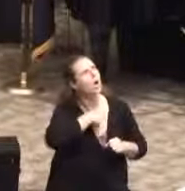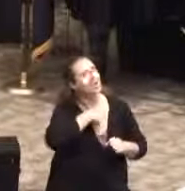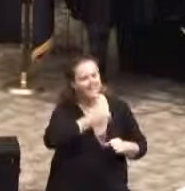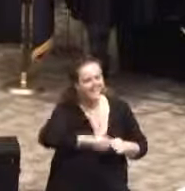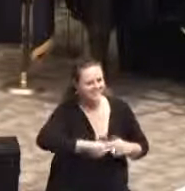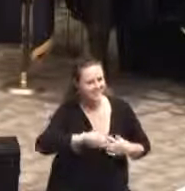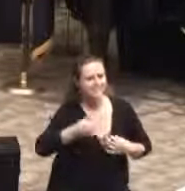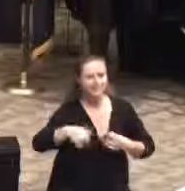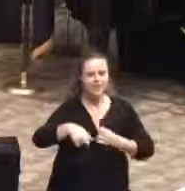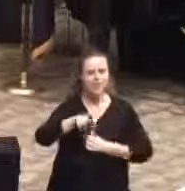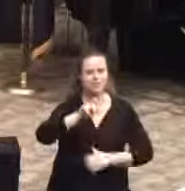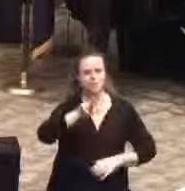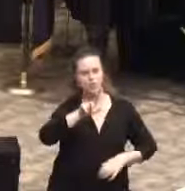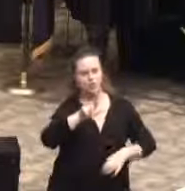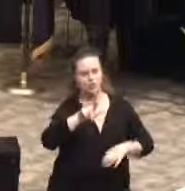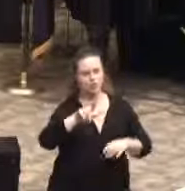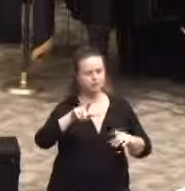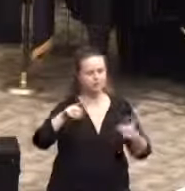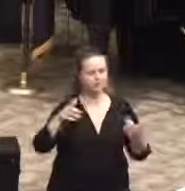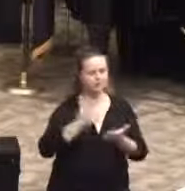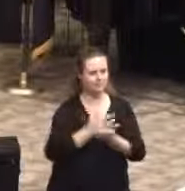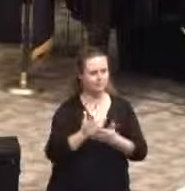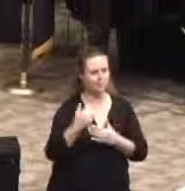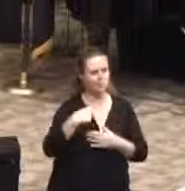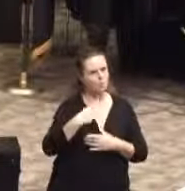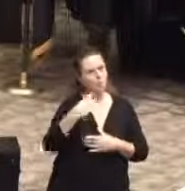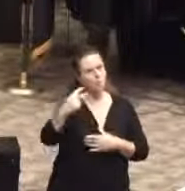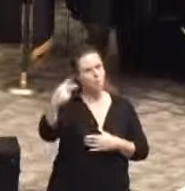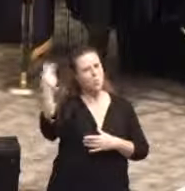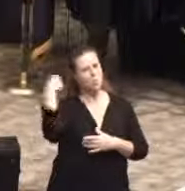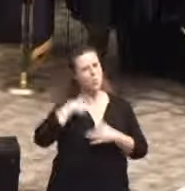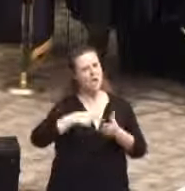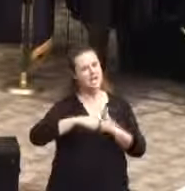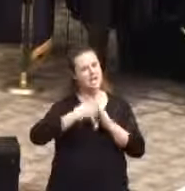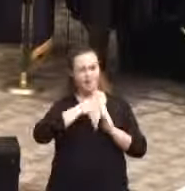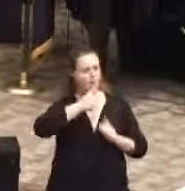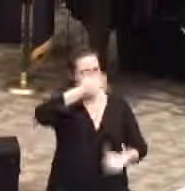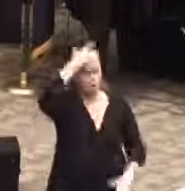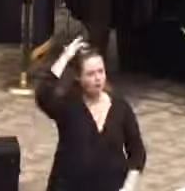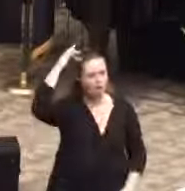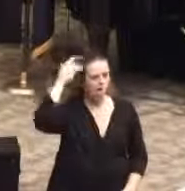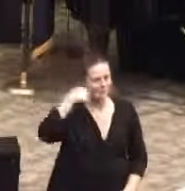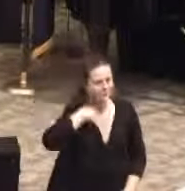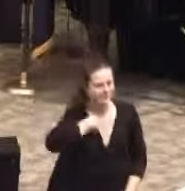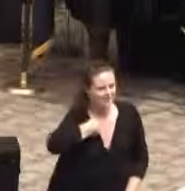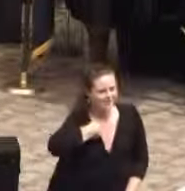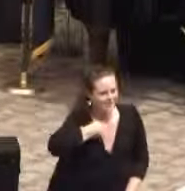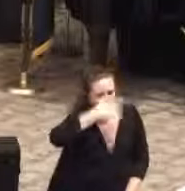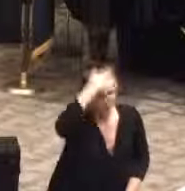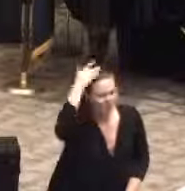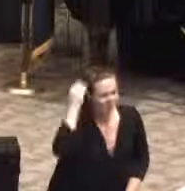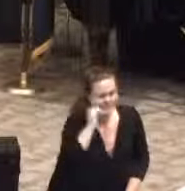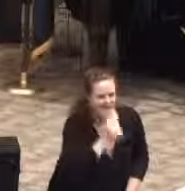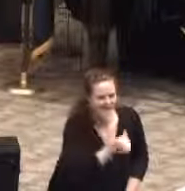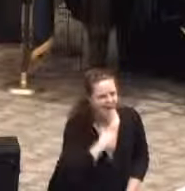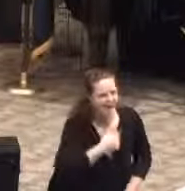So, 123rd, wow. I did have a full head of hair when I started, so I think everybody did up here.